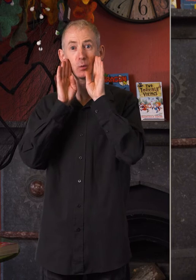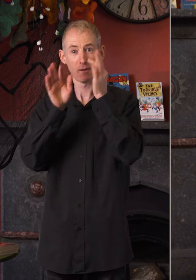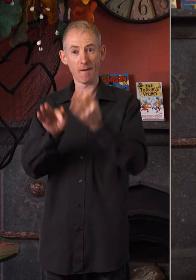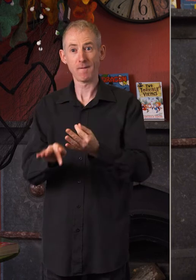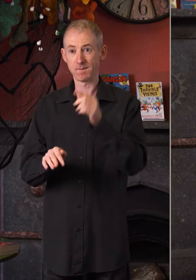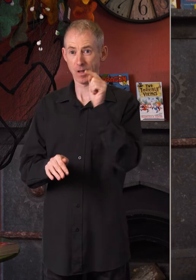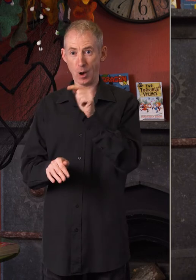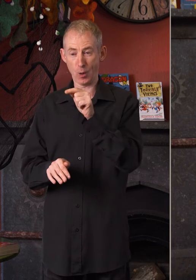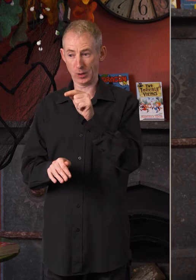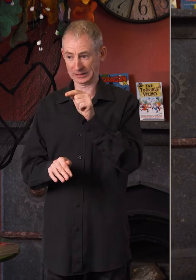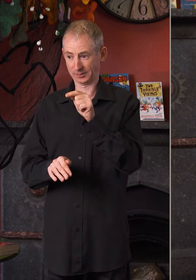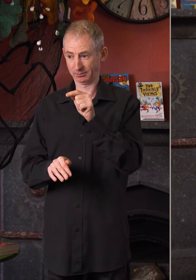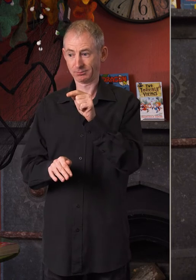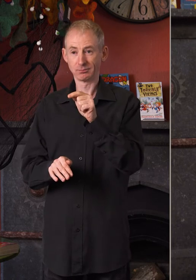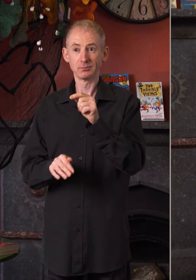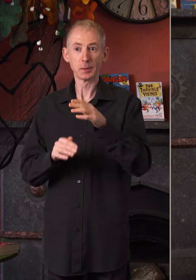Signed Storytime.